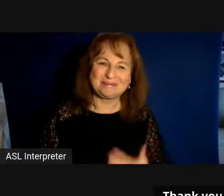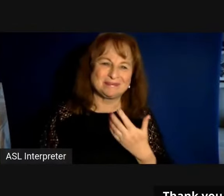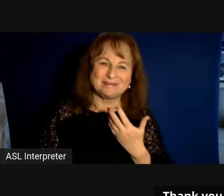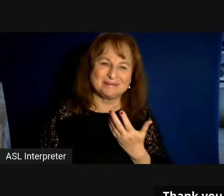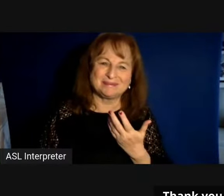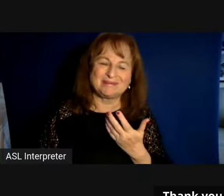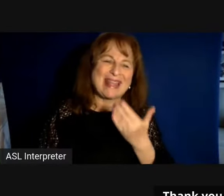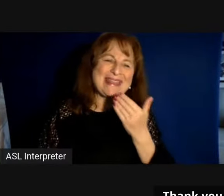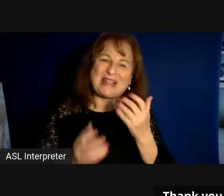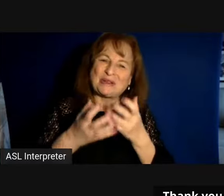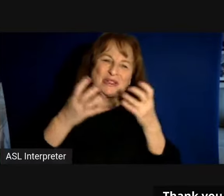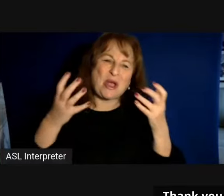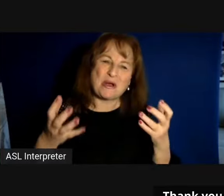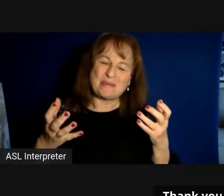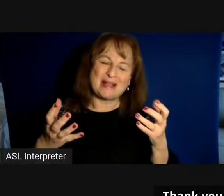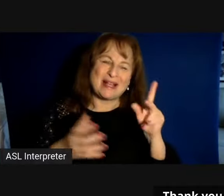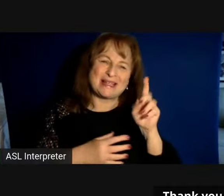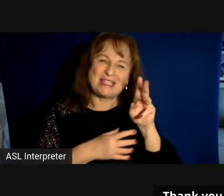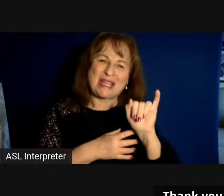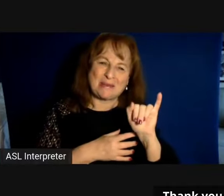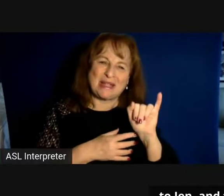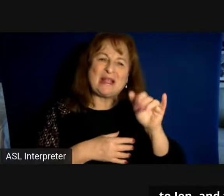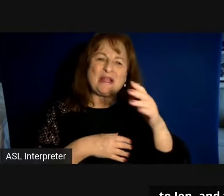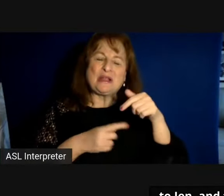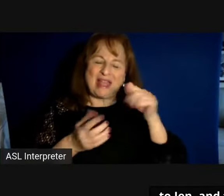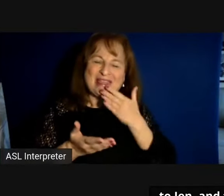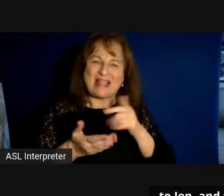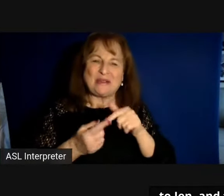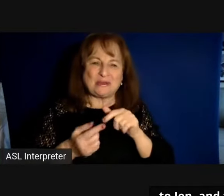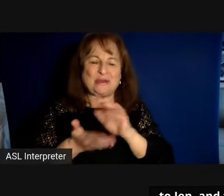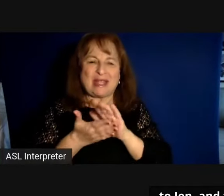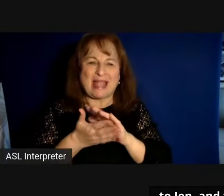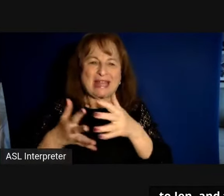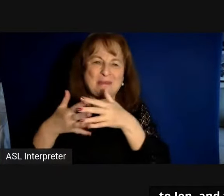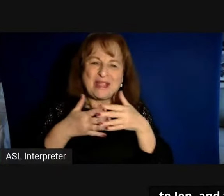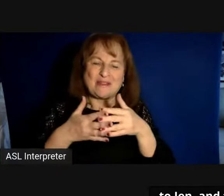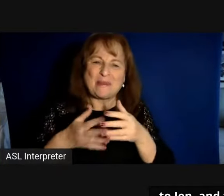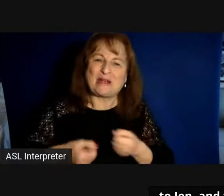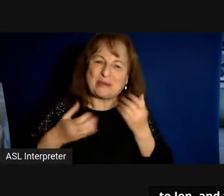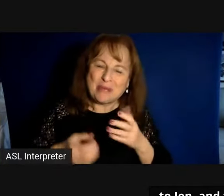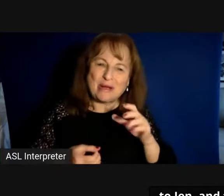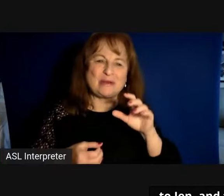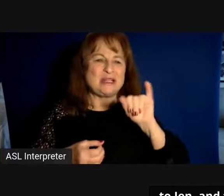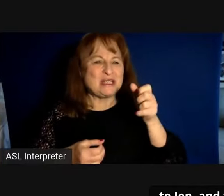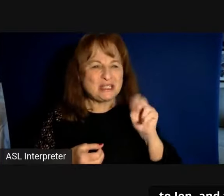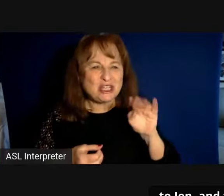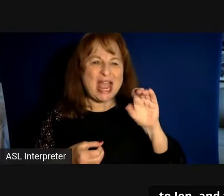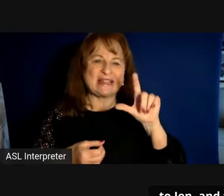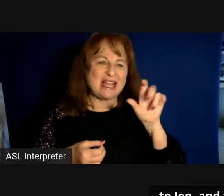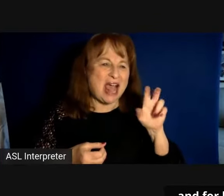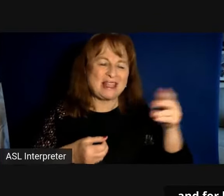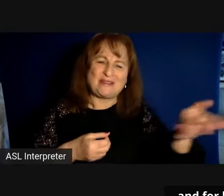thank you so much to the academy of american poets to jen and to nikei and to colleen too for